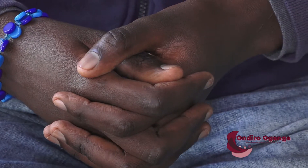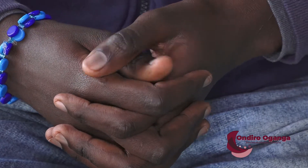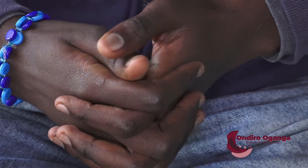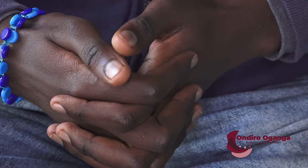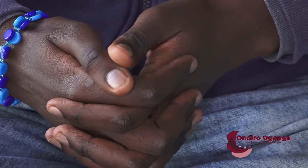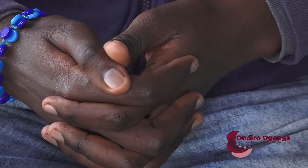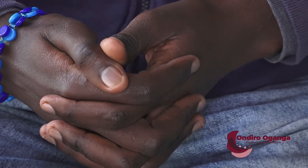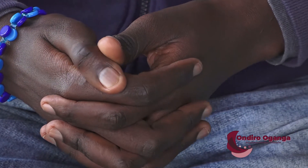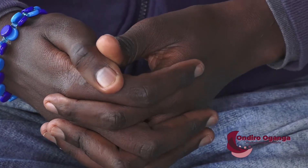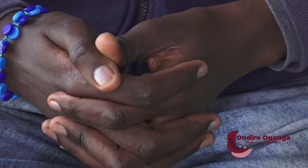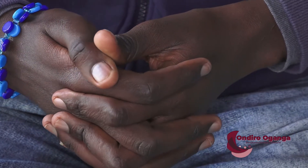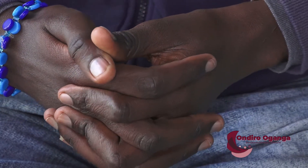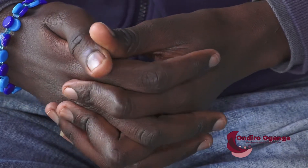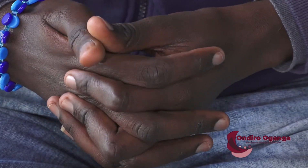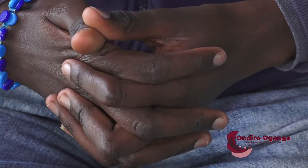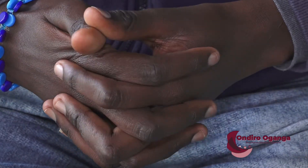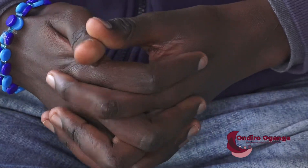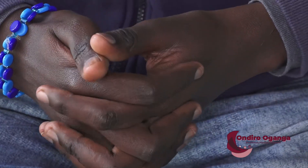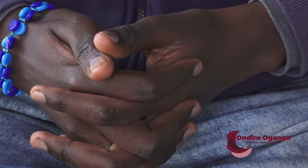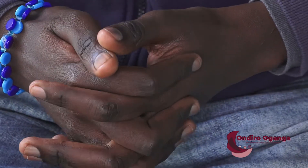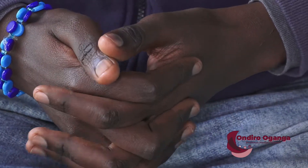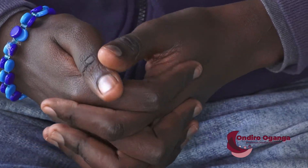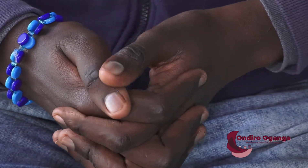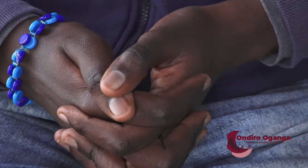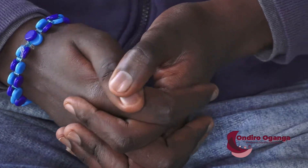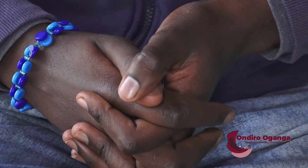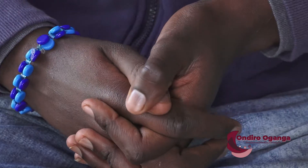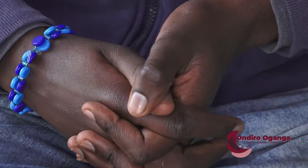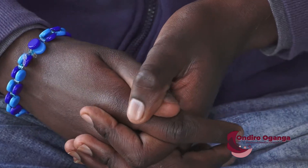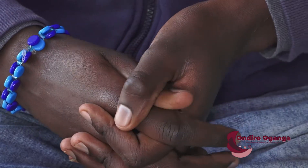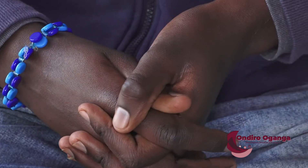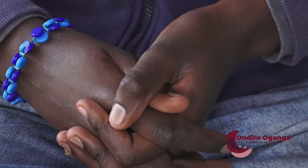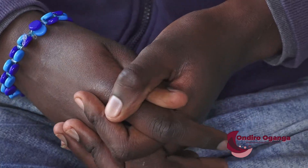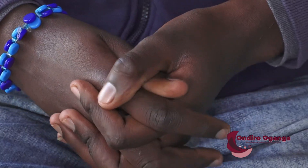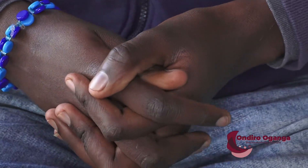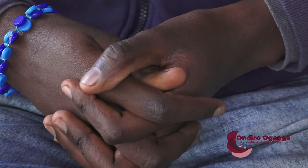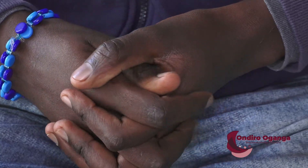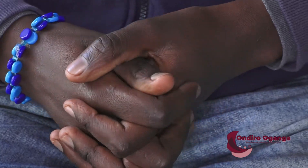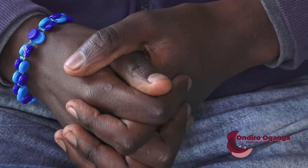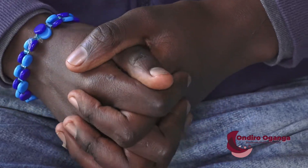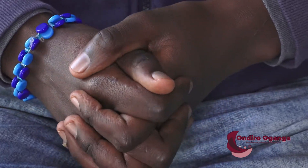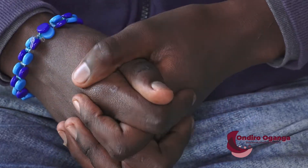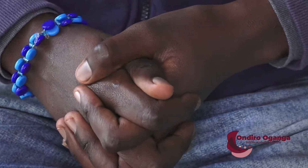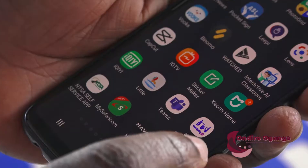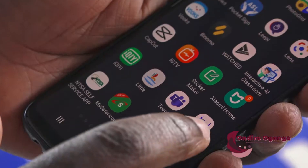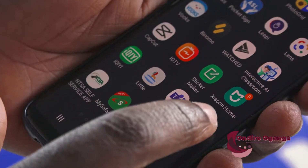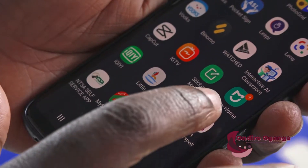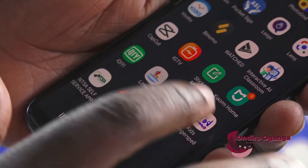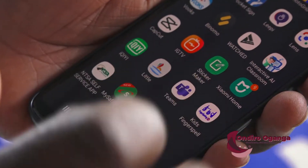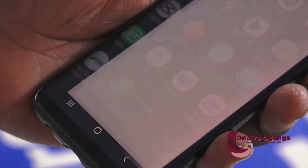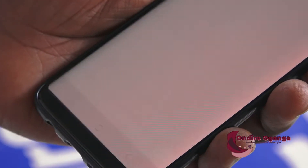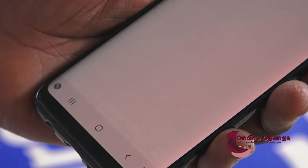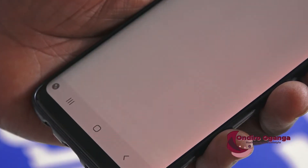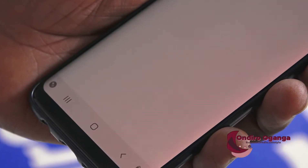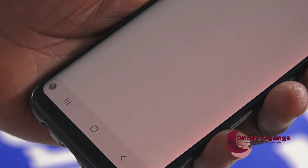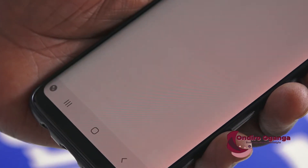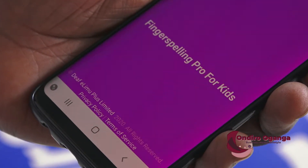classroom that Hudson began seeing the challenges that face deaf deaf people in learning environments. One such challenge is that